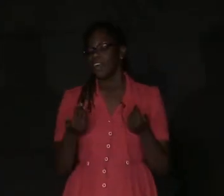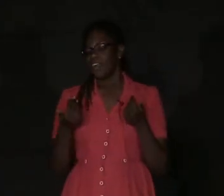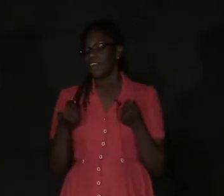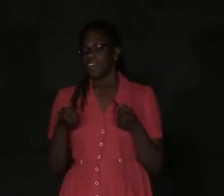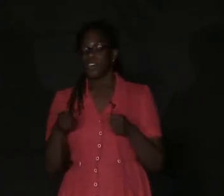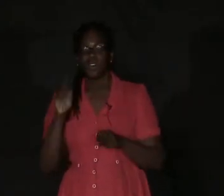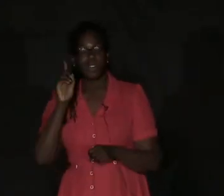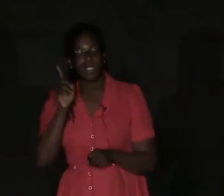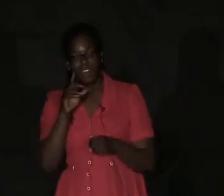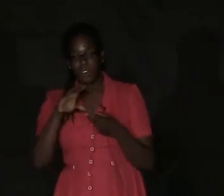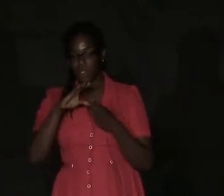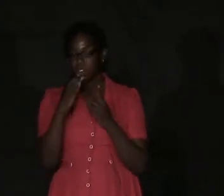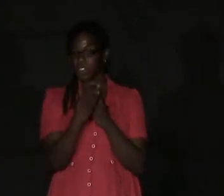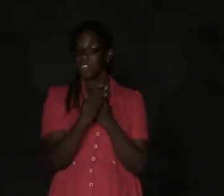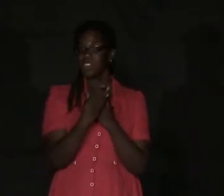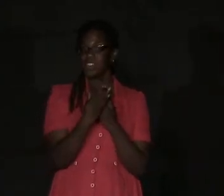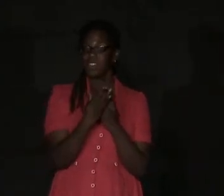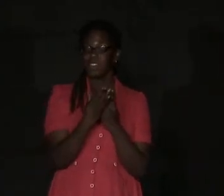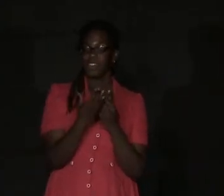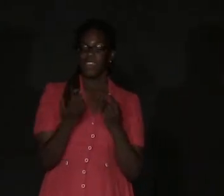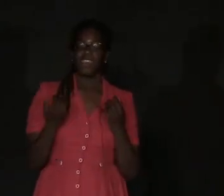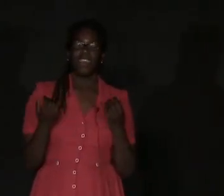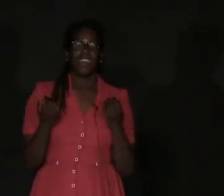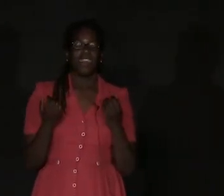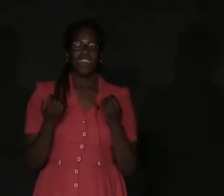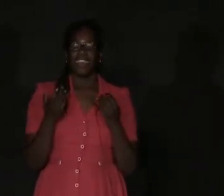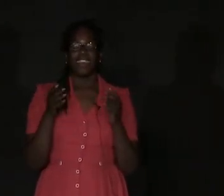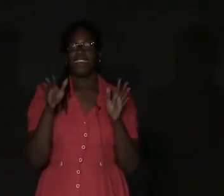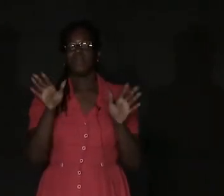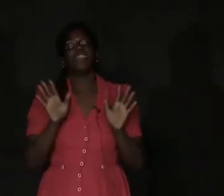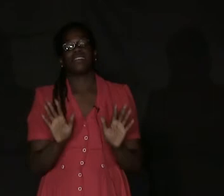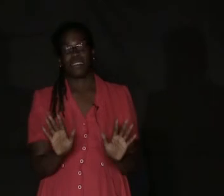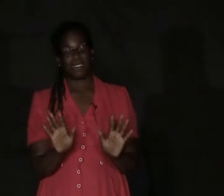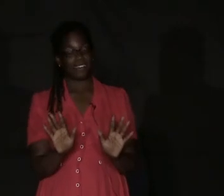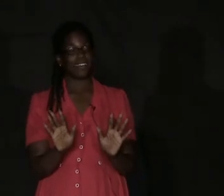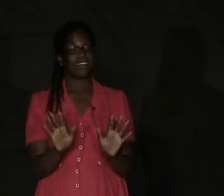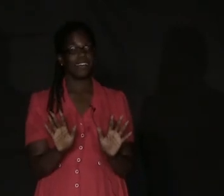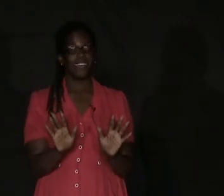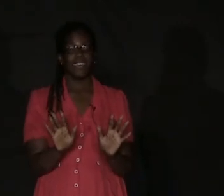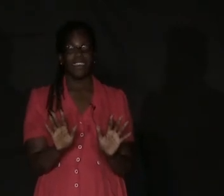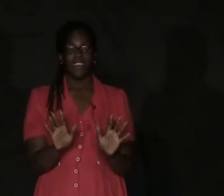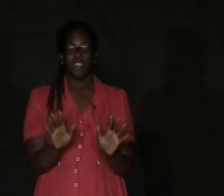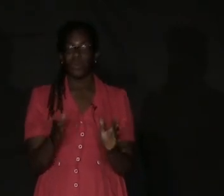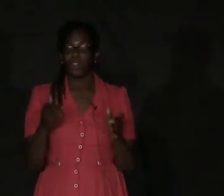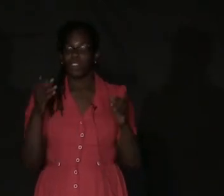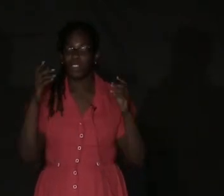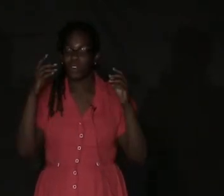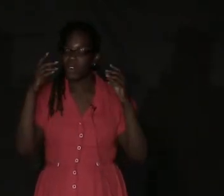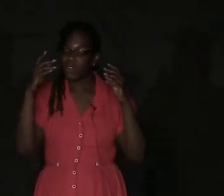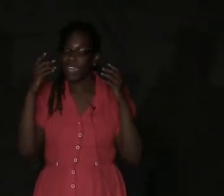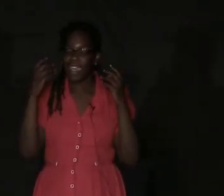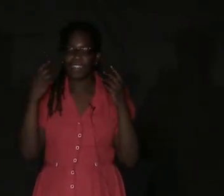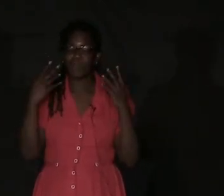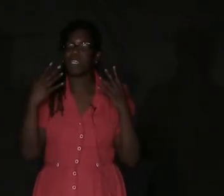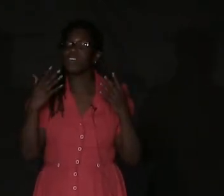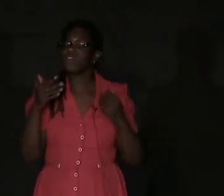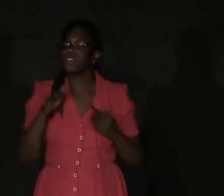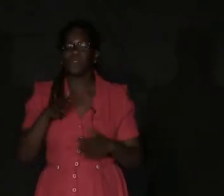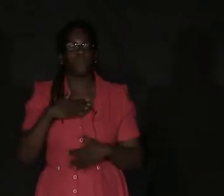So the deaf culture is amazing. You are so expressive with your